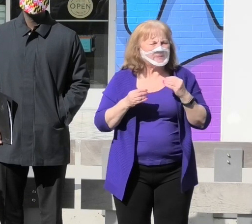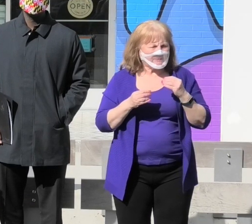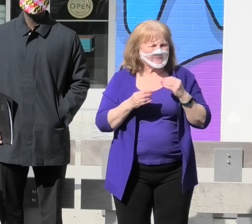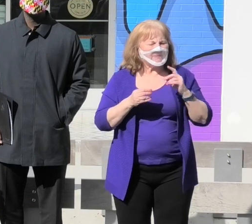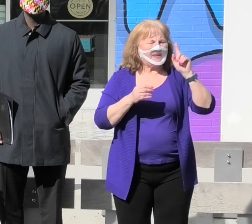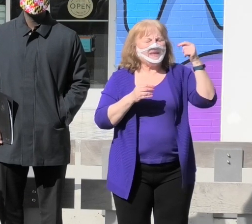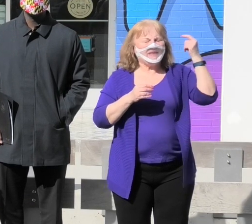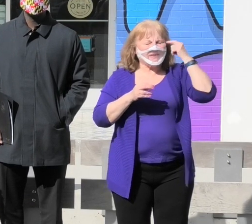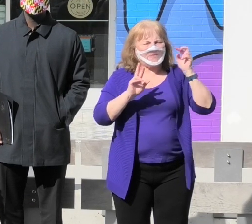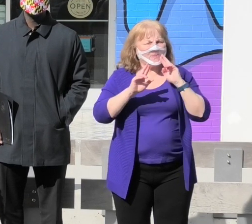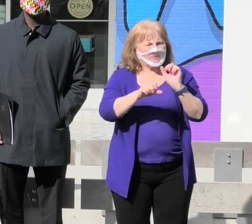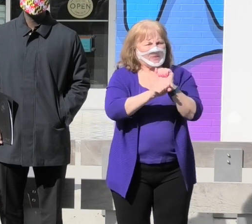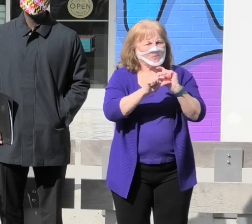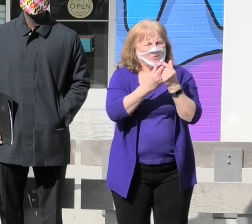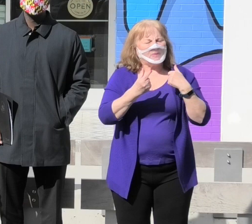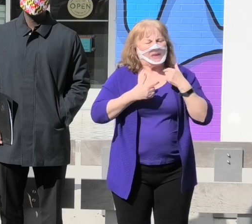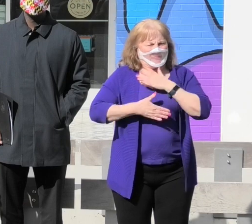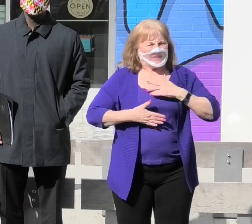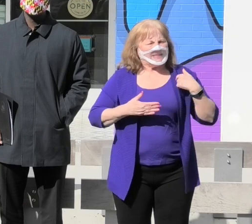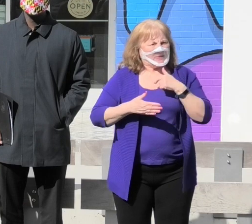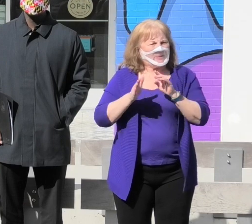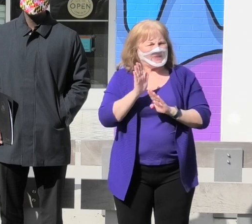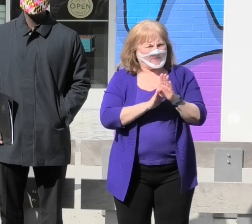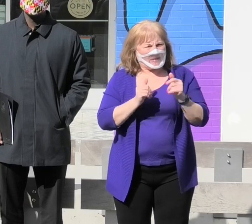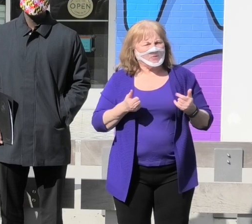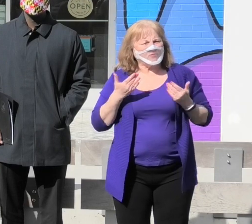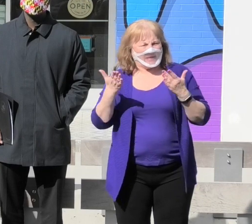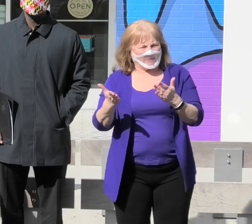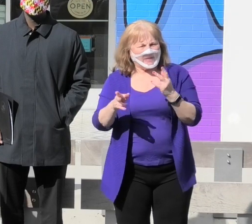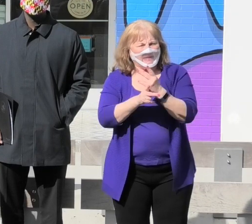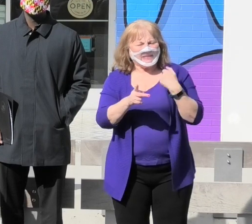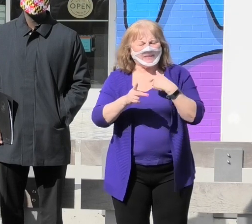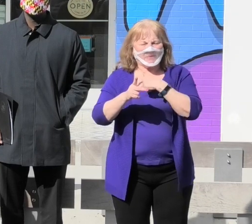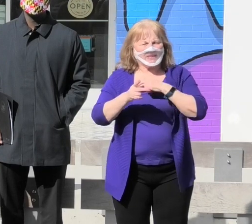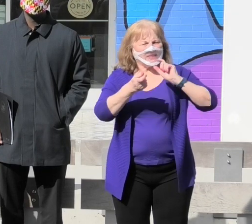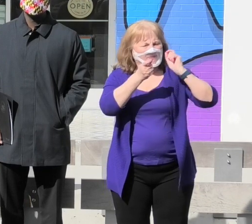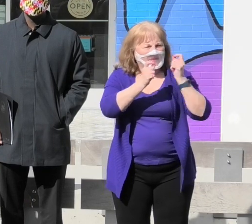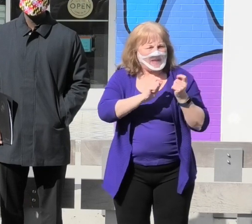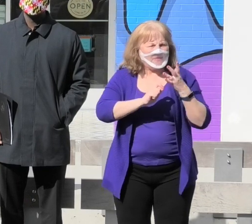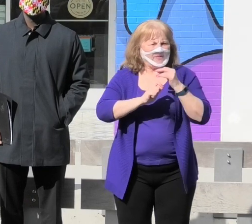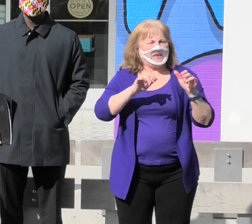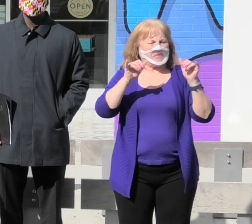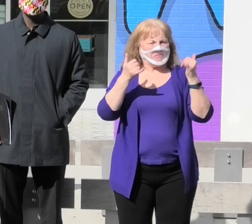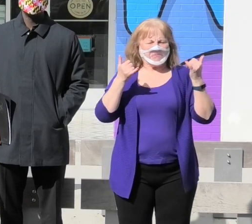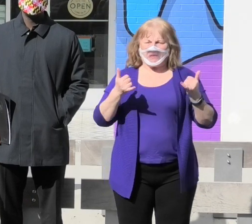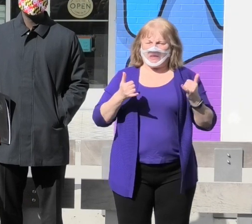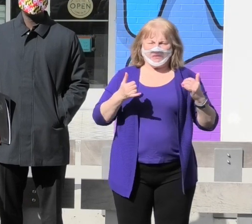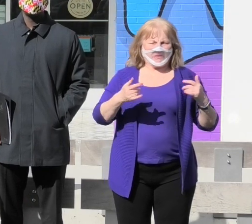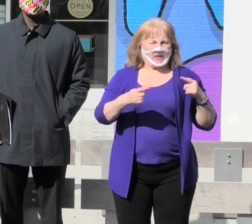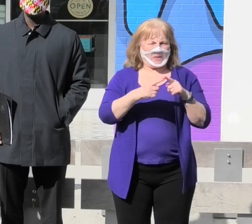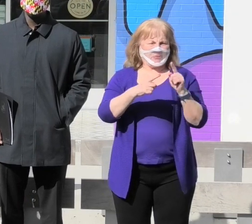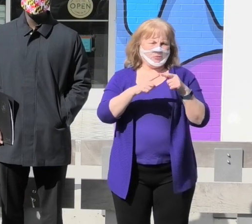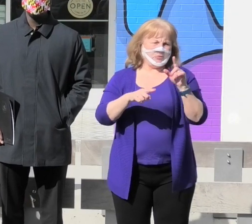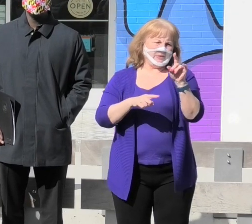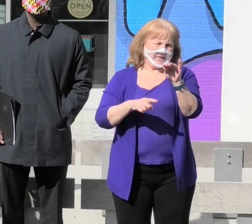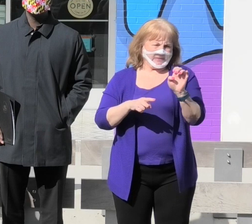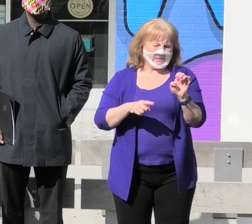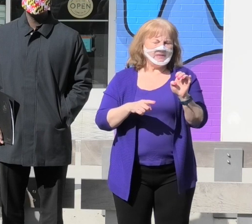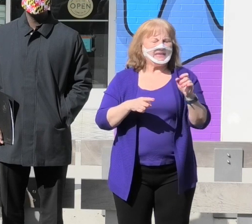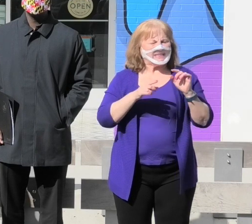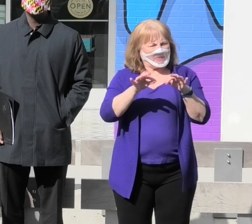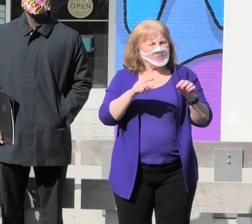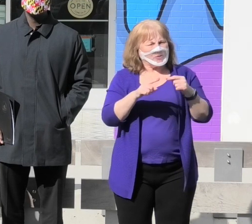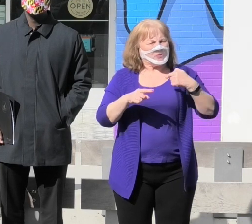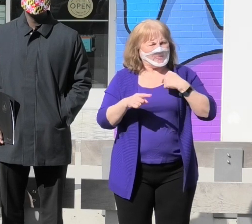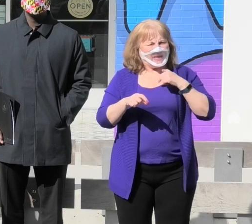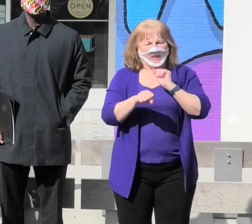response work group, I am pleased that we develop recommendations to keep us evolving and modernized. It was important to me